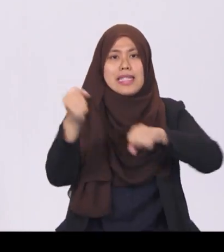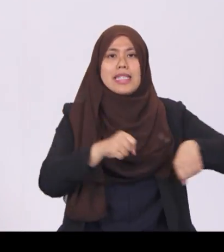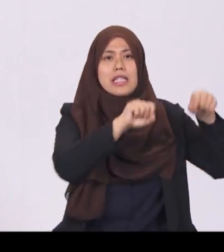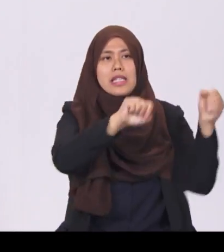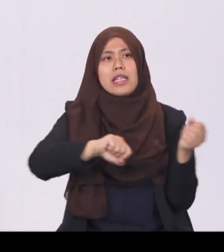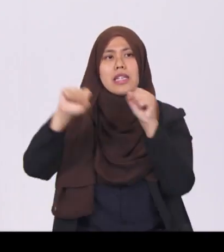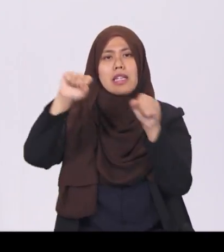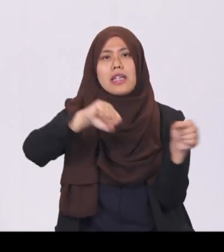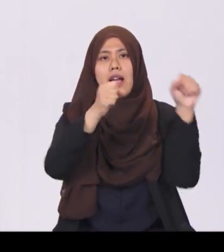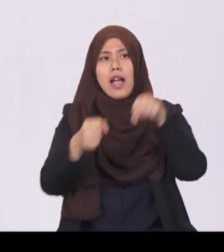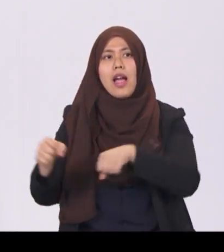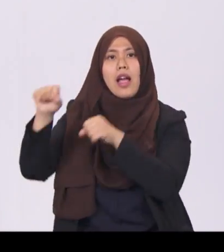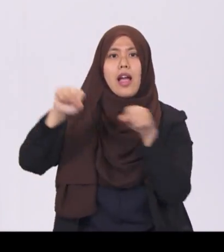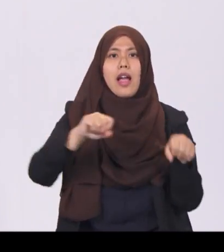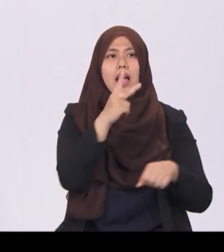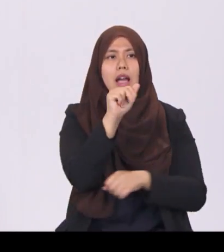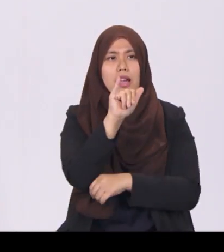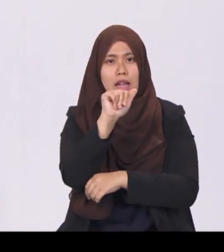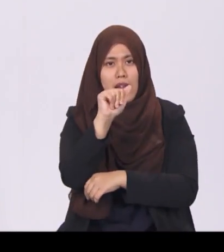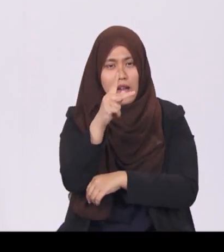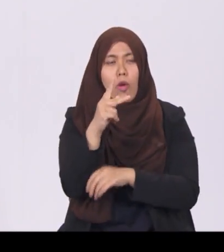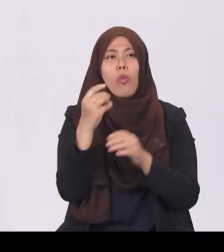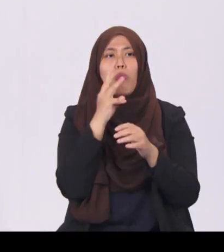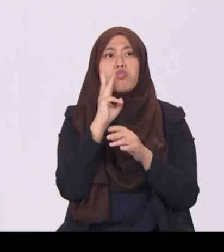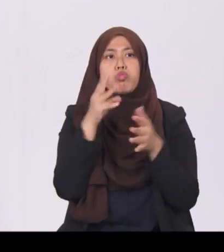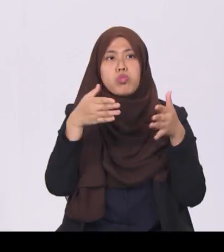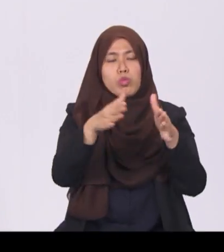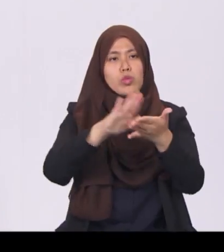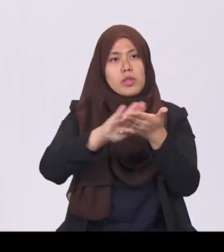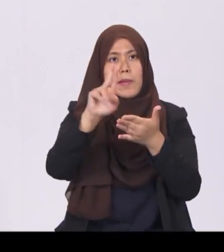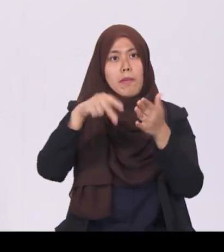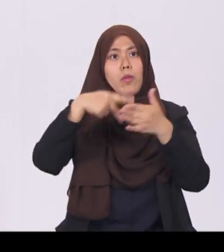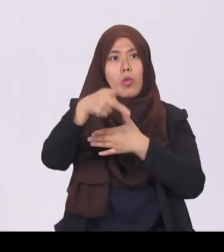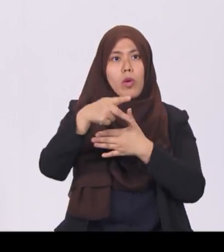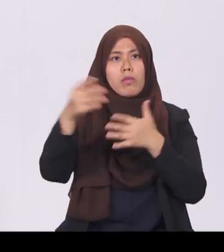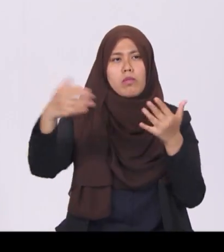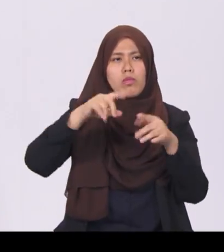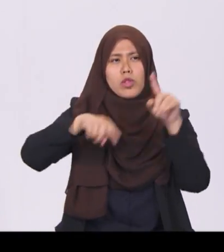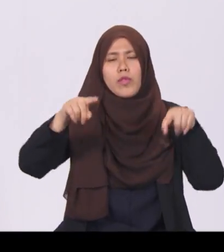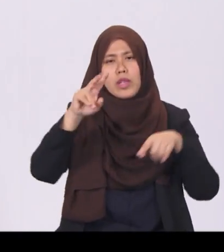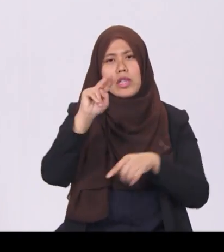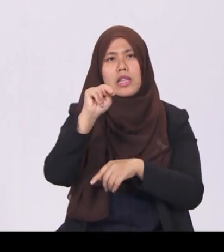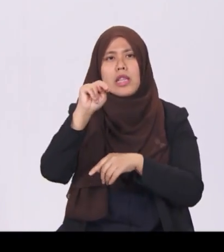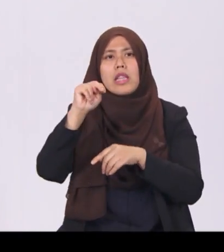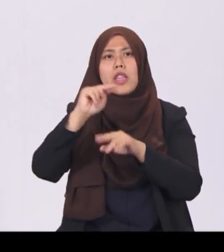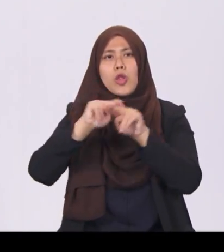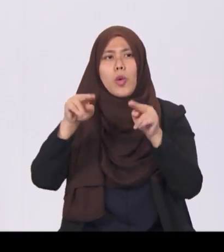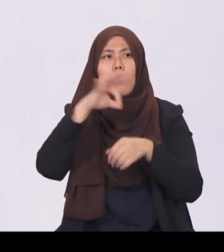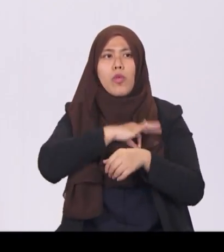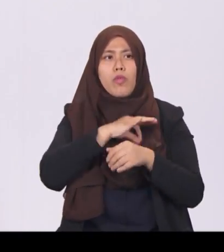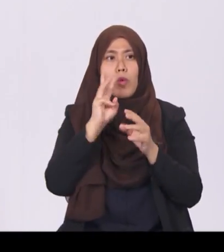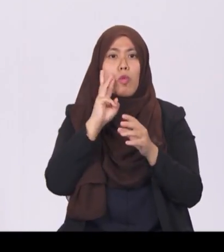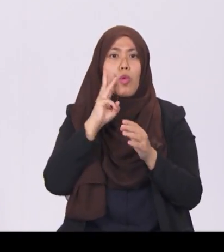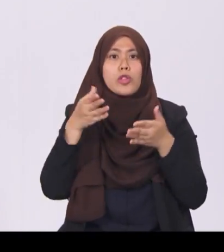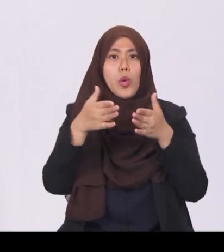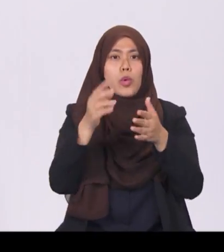Waterways Watch Society, brings volunteers together to remove debris from our rivers and reservoirs while raising